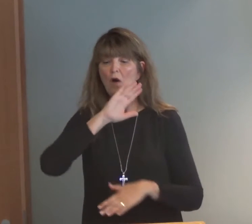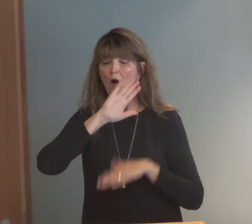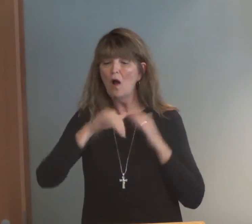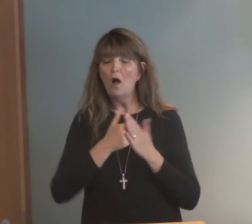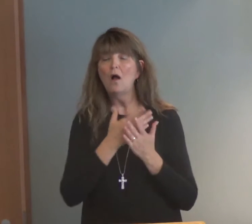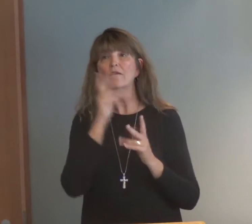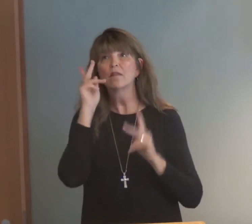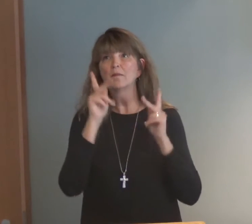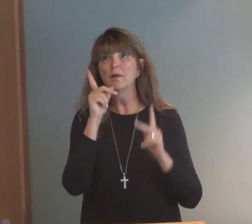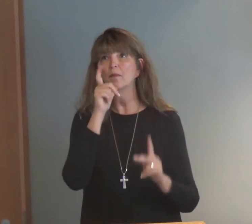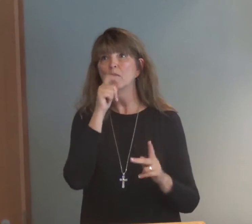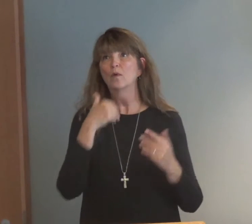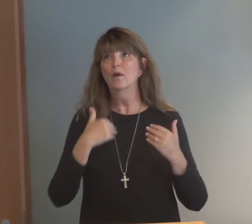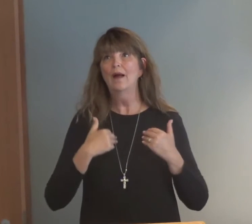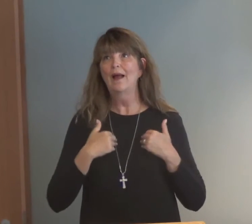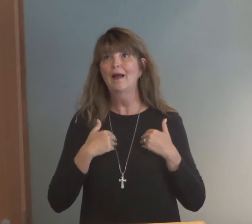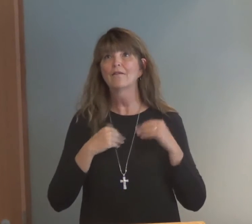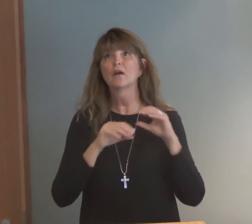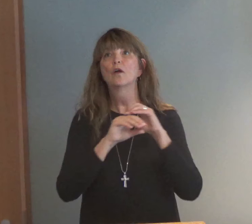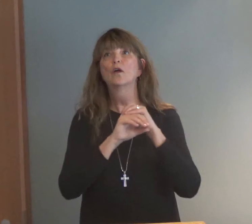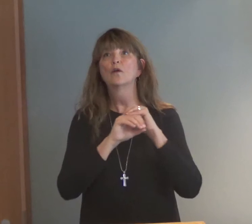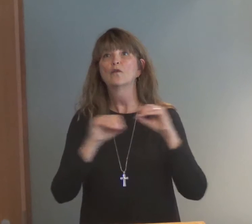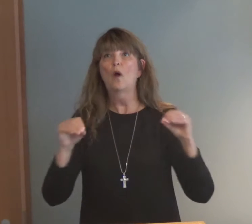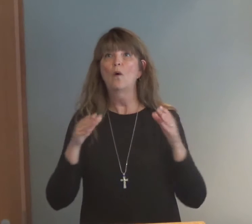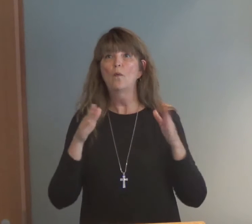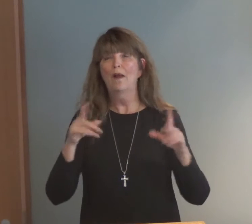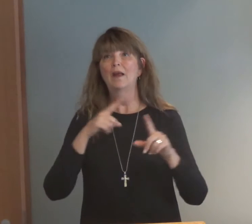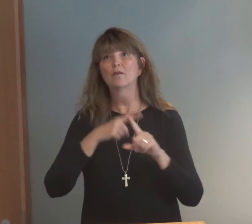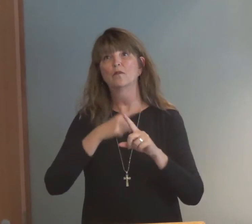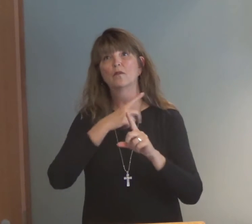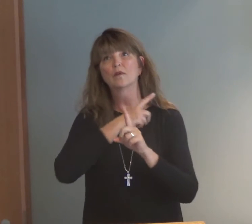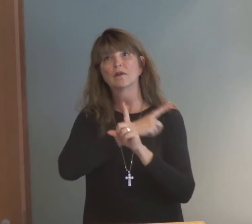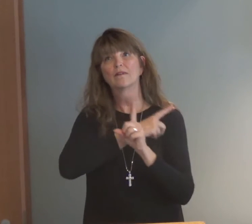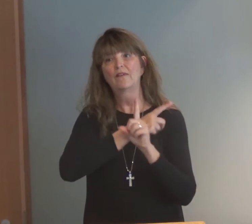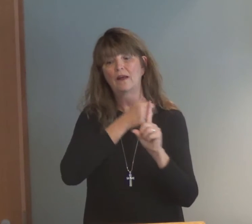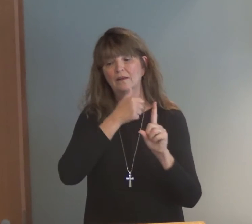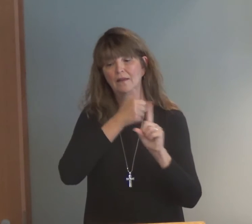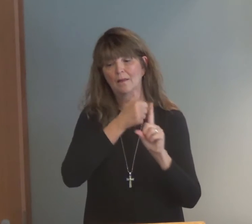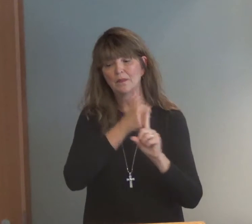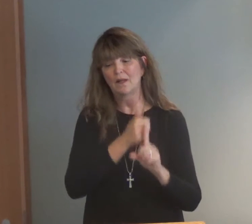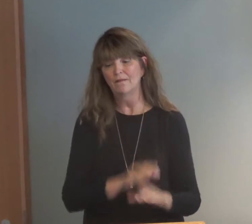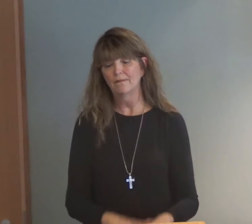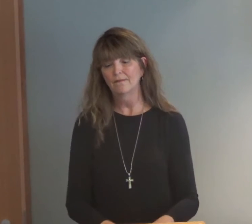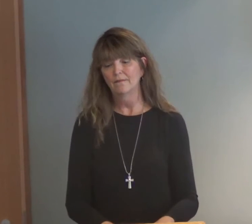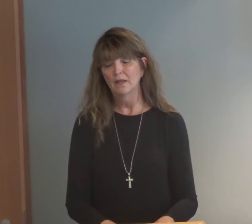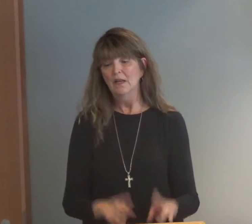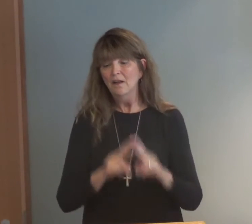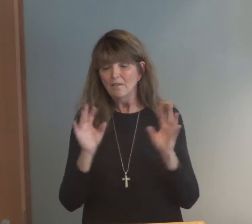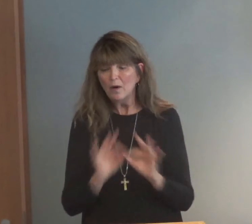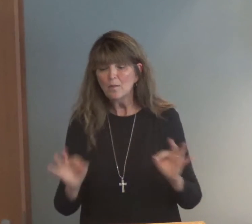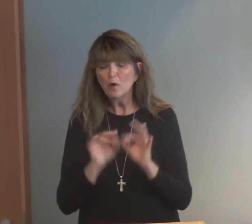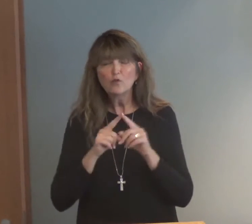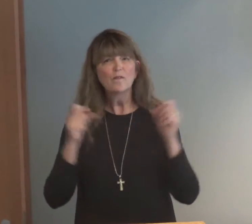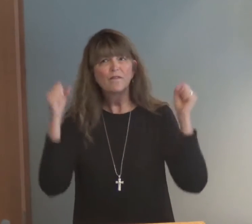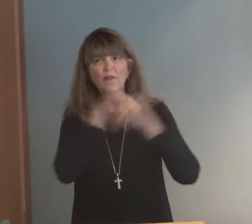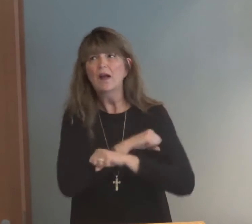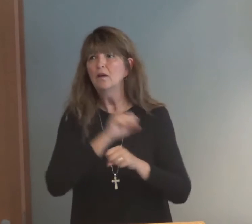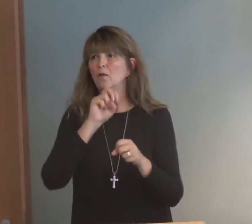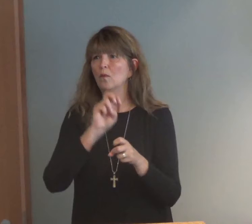ourselves and for all of those people who have no way to defend themselves. It's